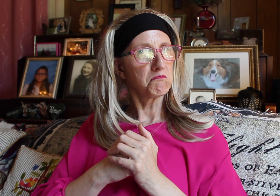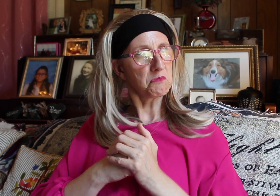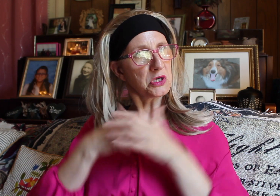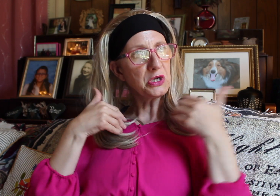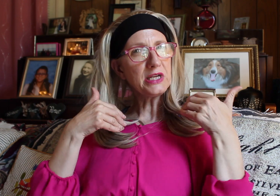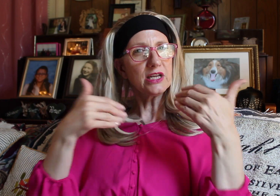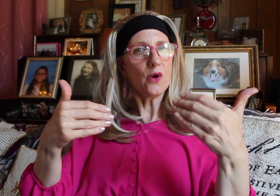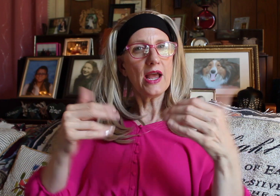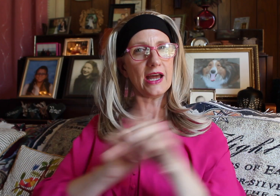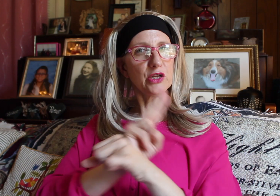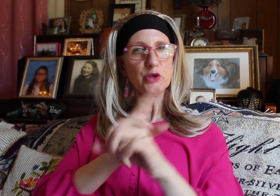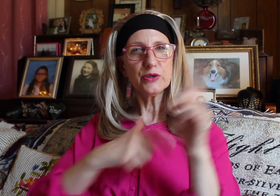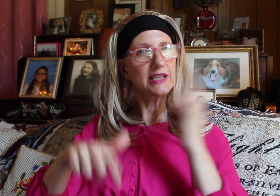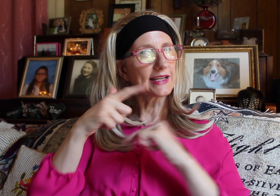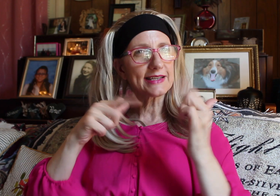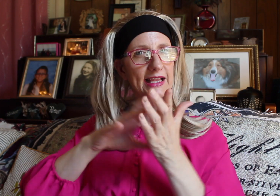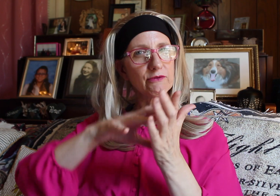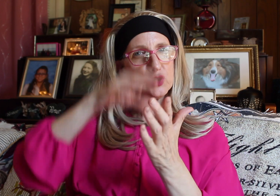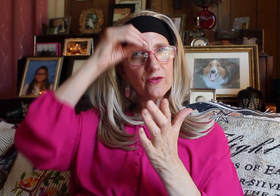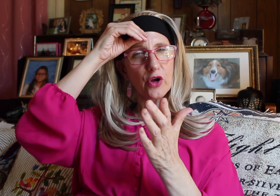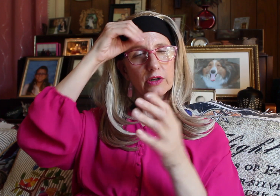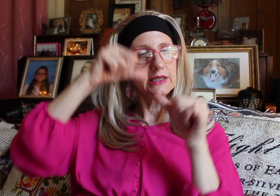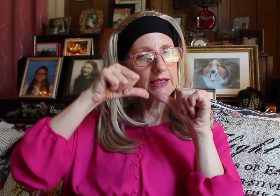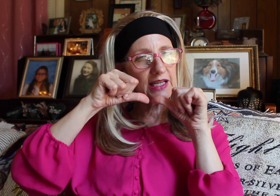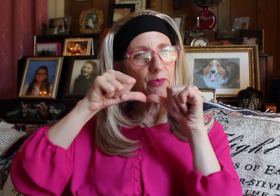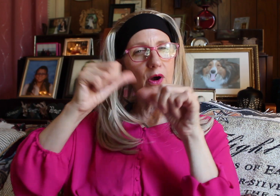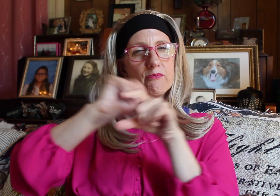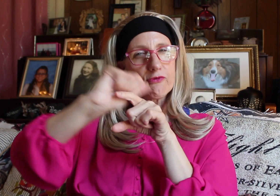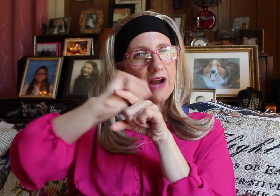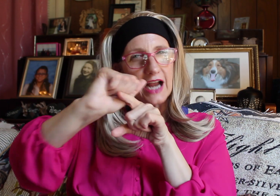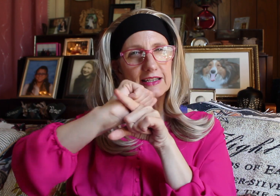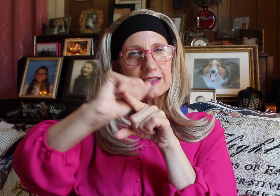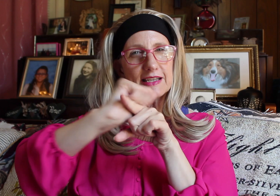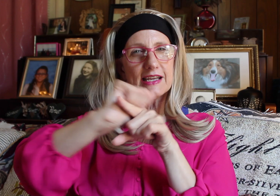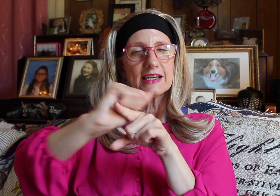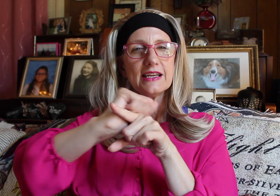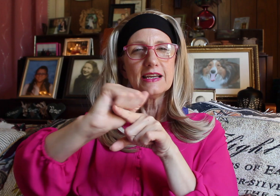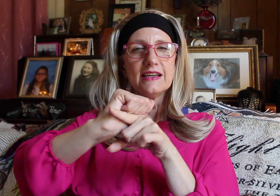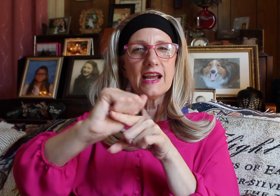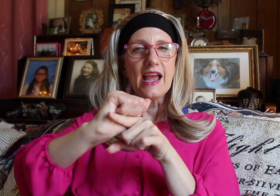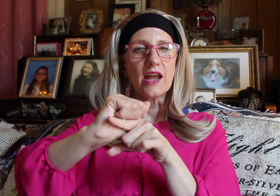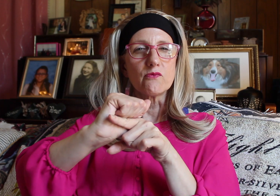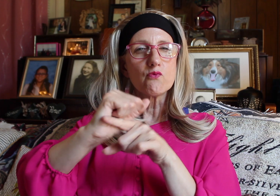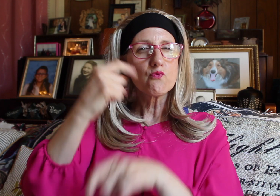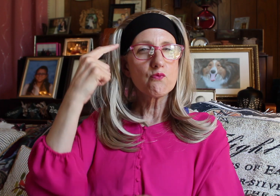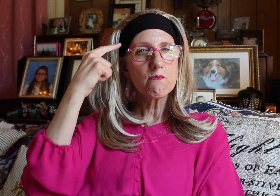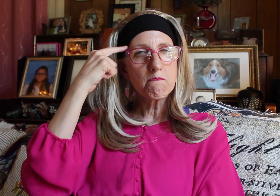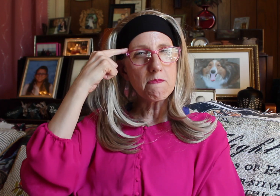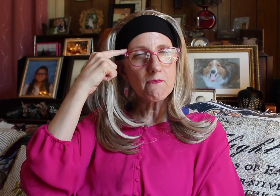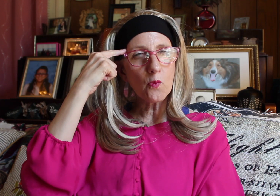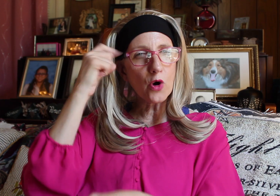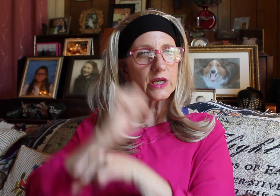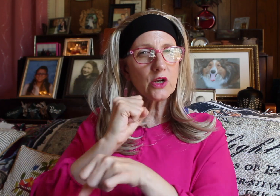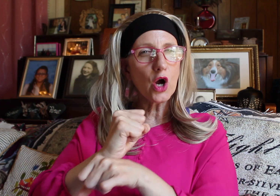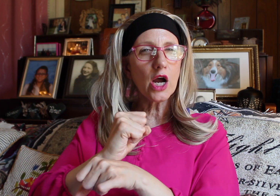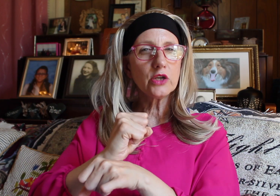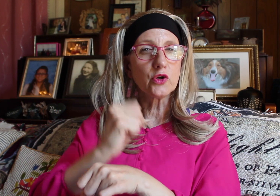You need to go ahead and use that sign language you've learned. Keep on practicing and working on your